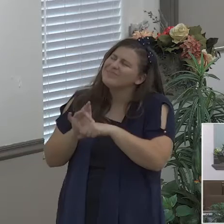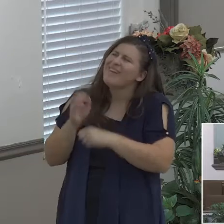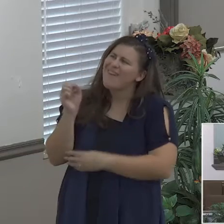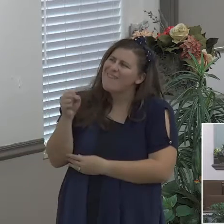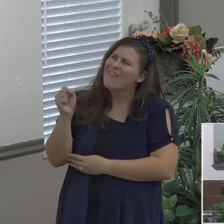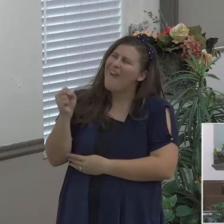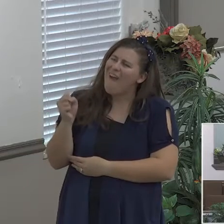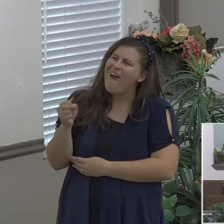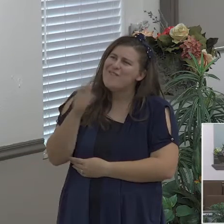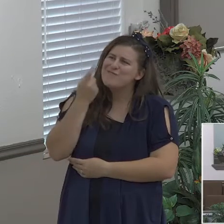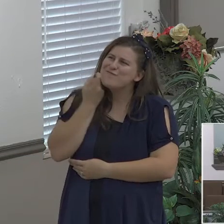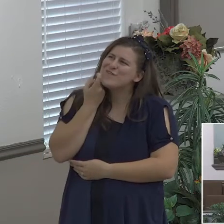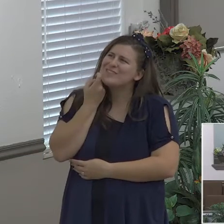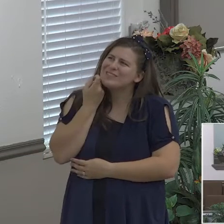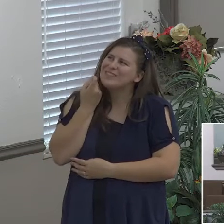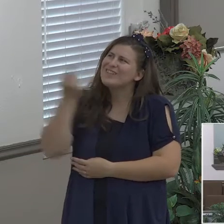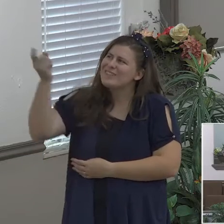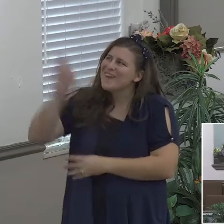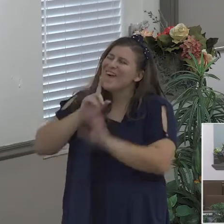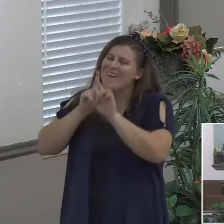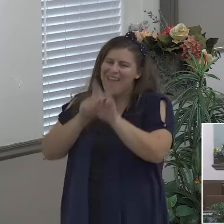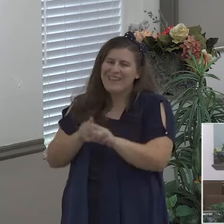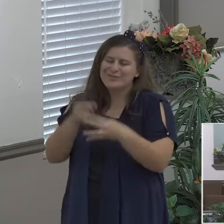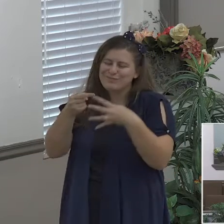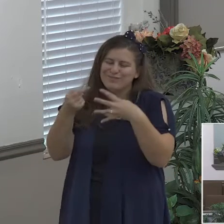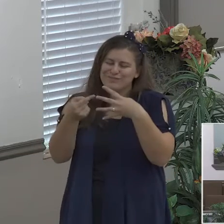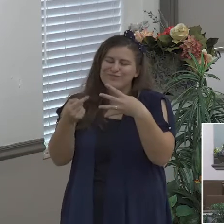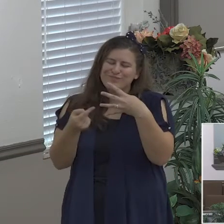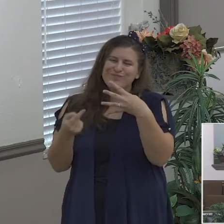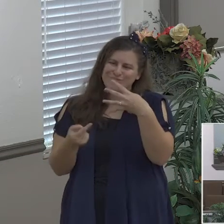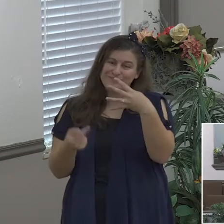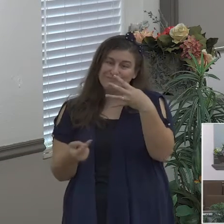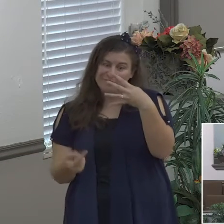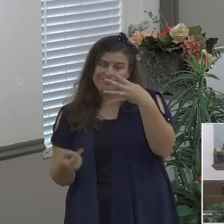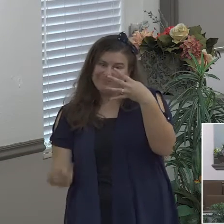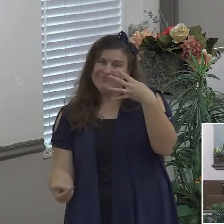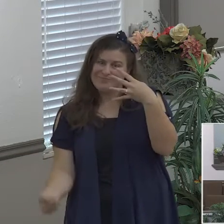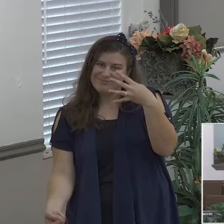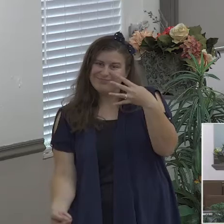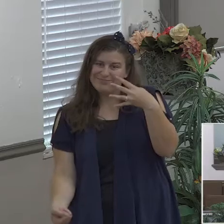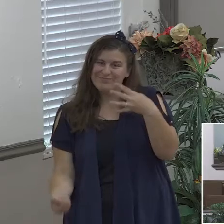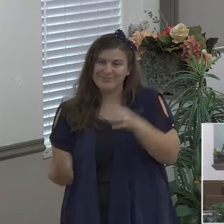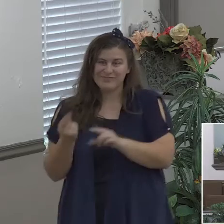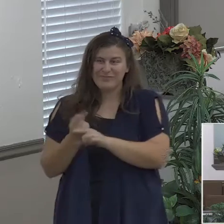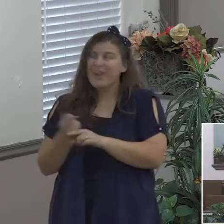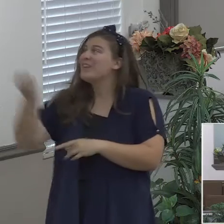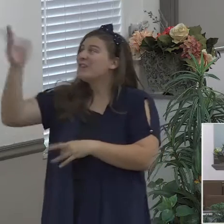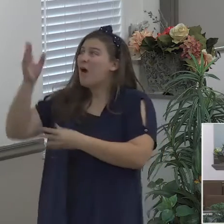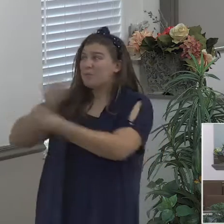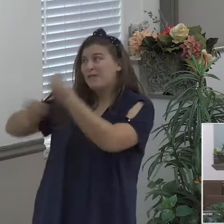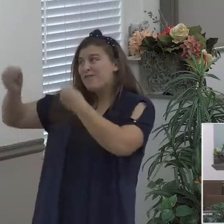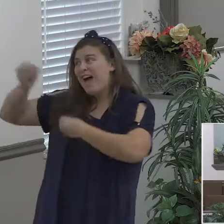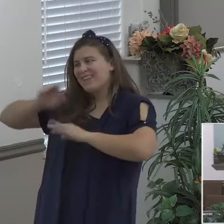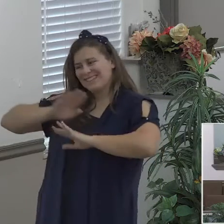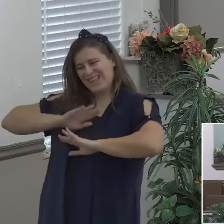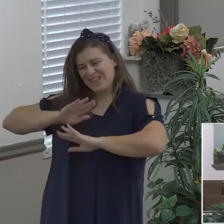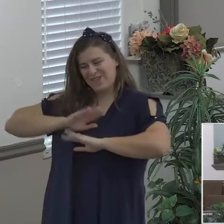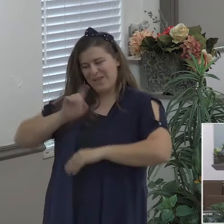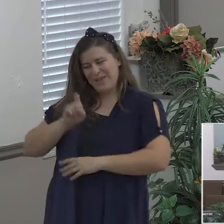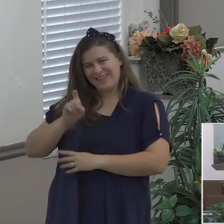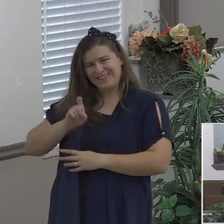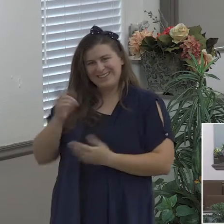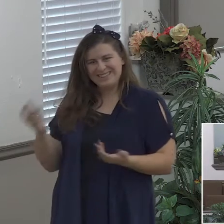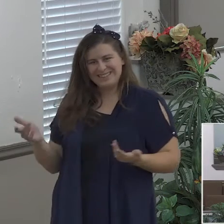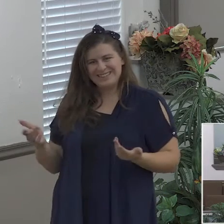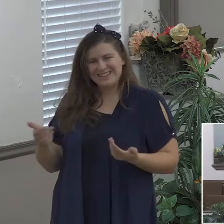and and God did this for me you know listen I don't have to have a show of hands to to know that everybody in this room